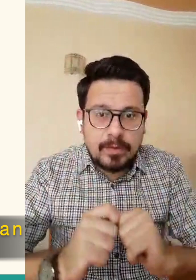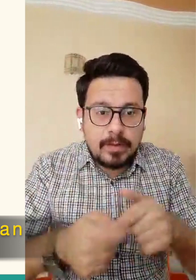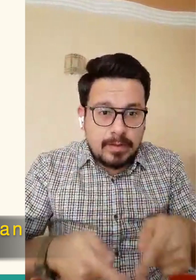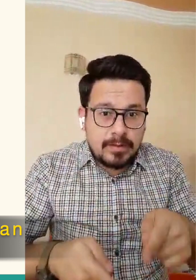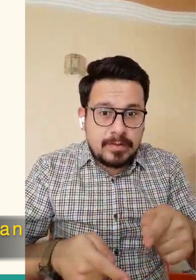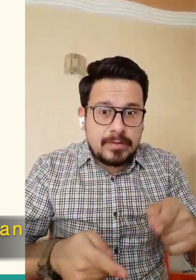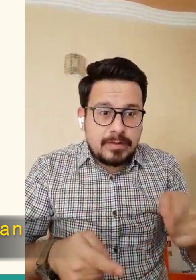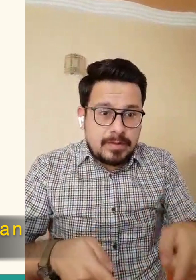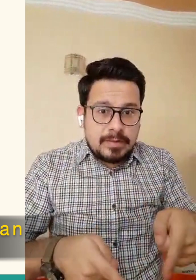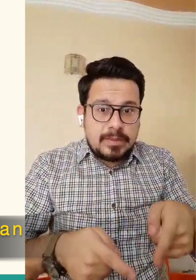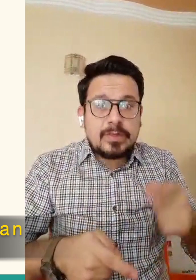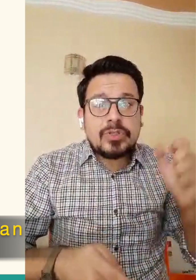what we eat